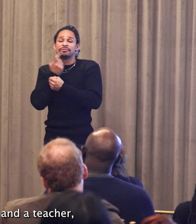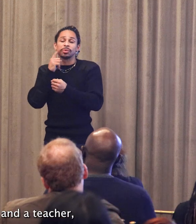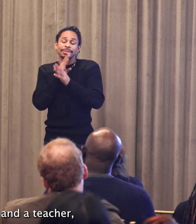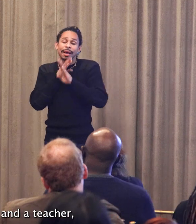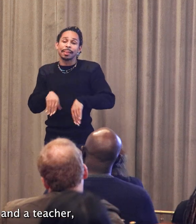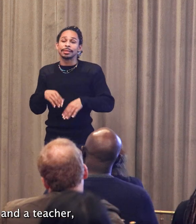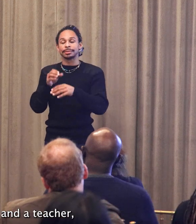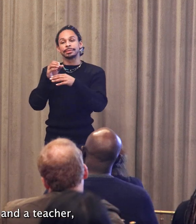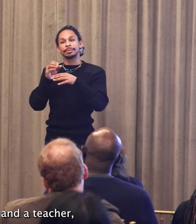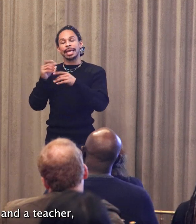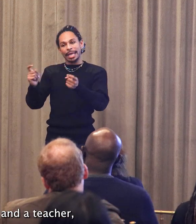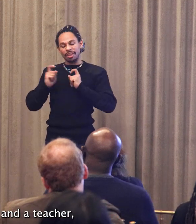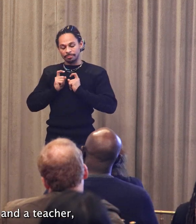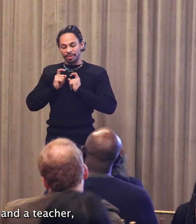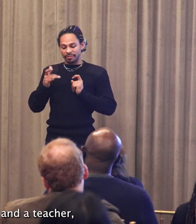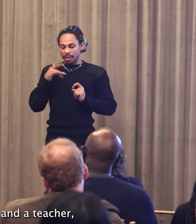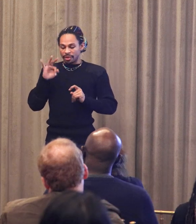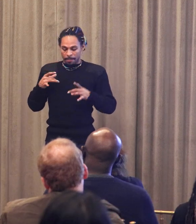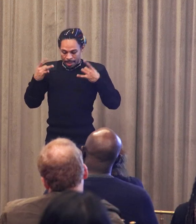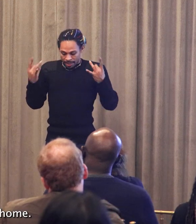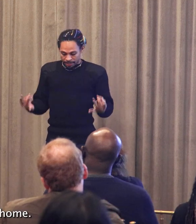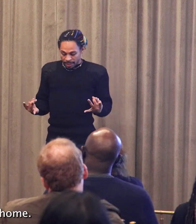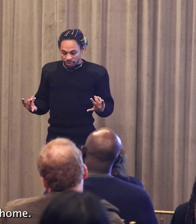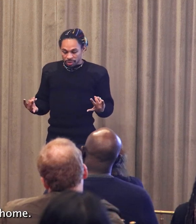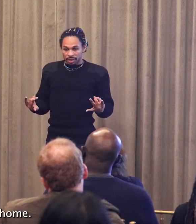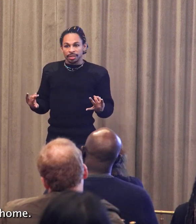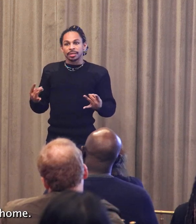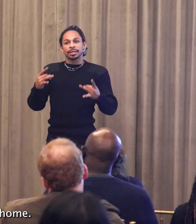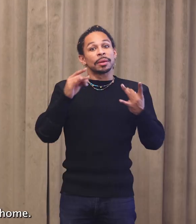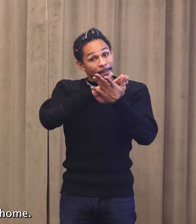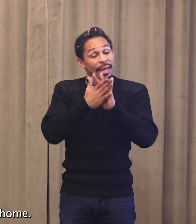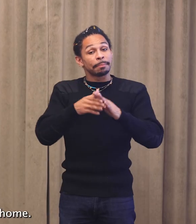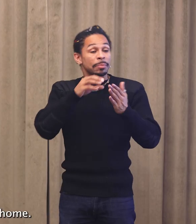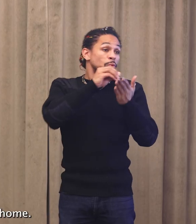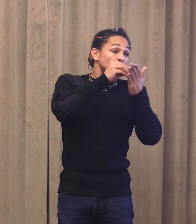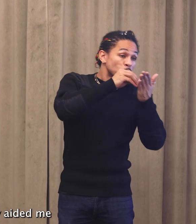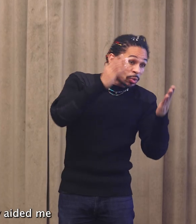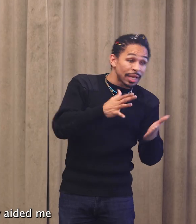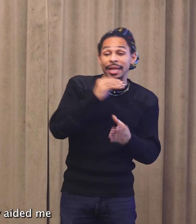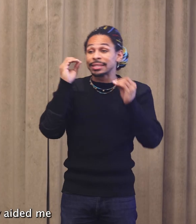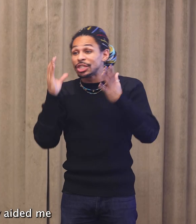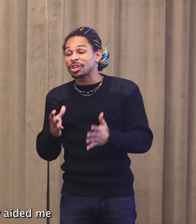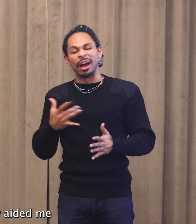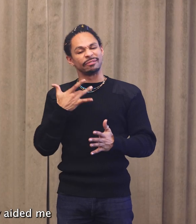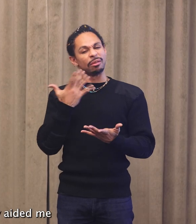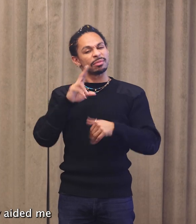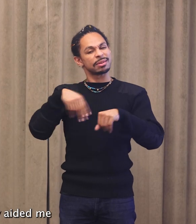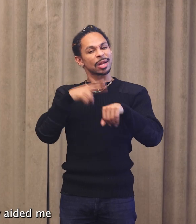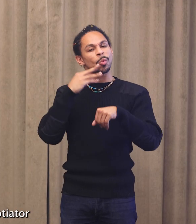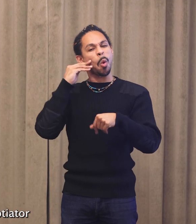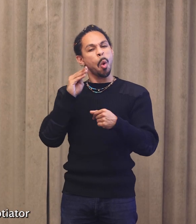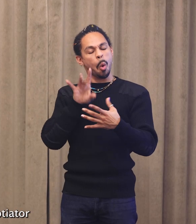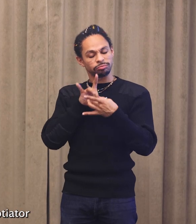both as a student and a teacher a natural home. It also greatly aided